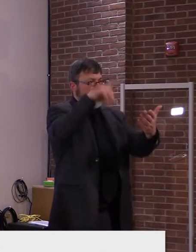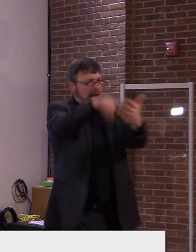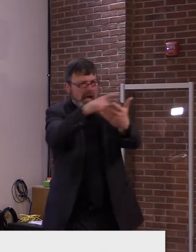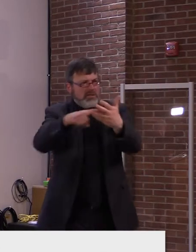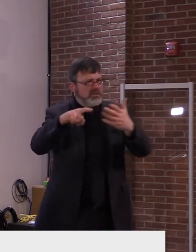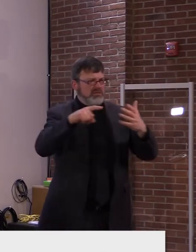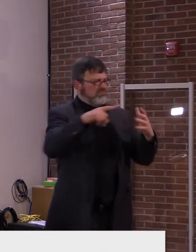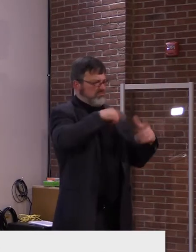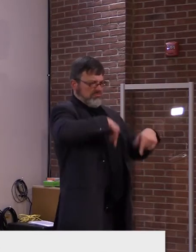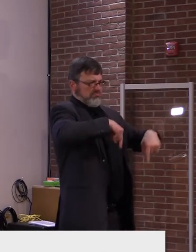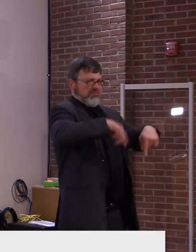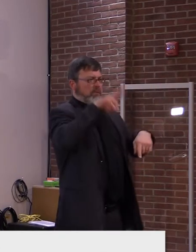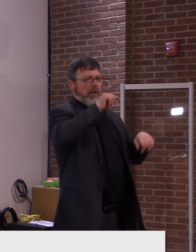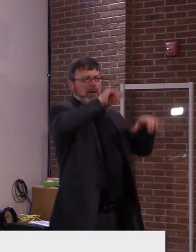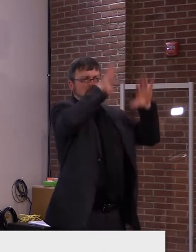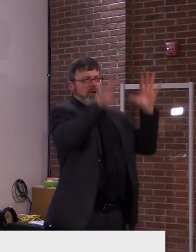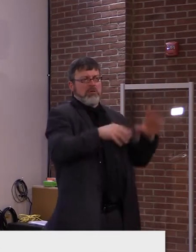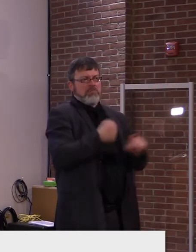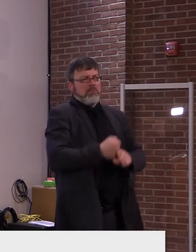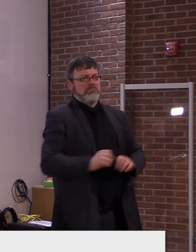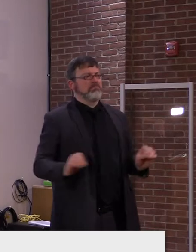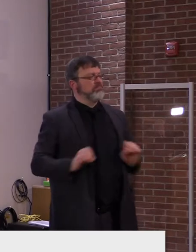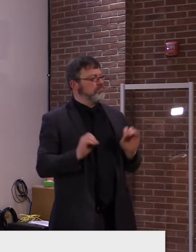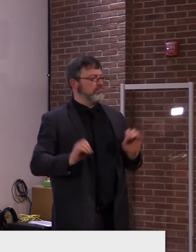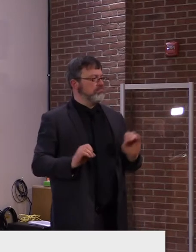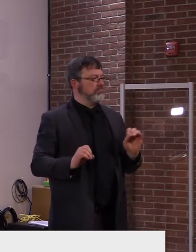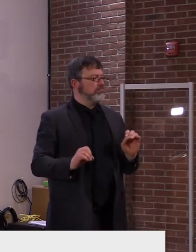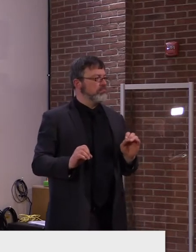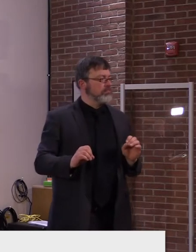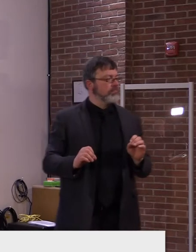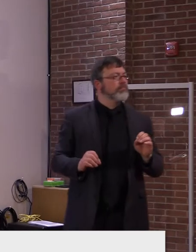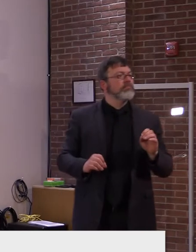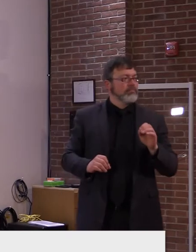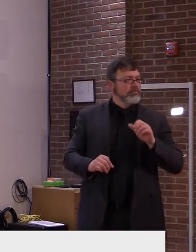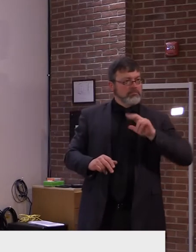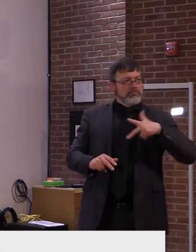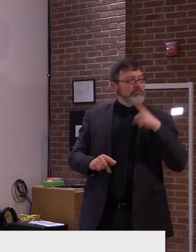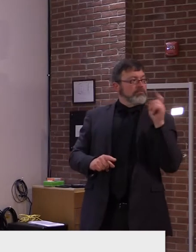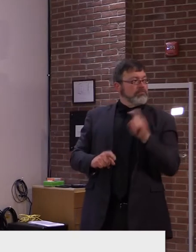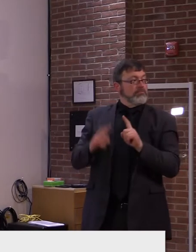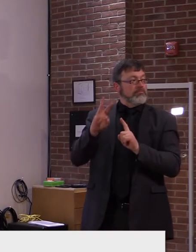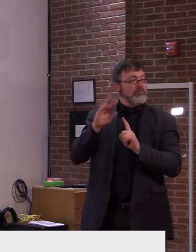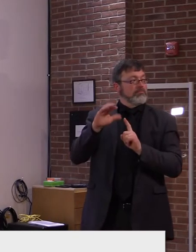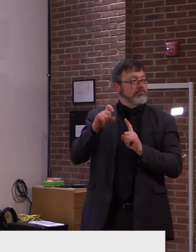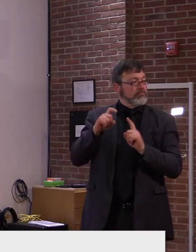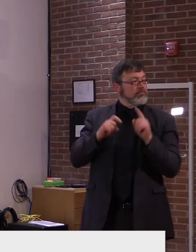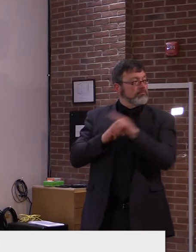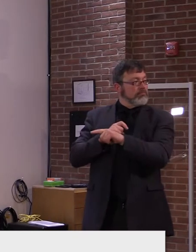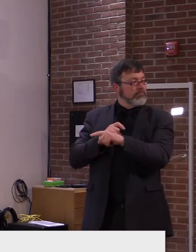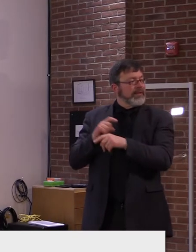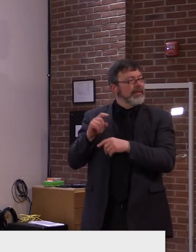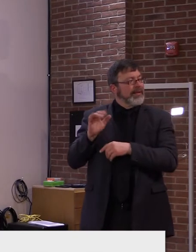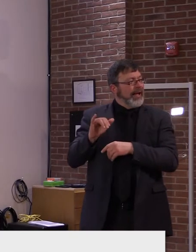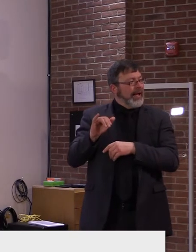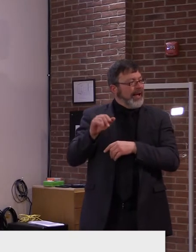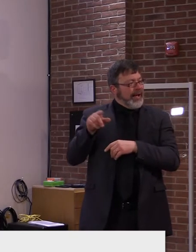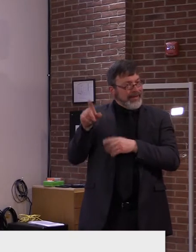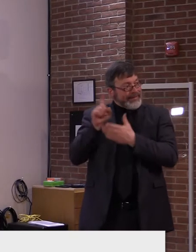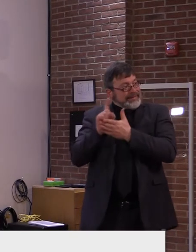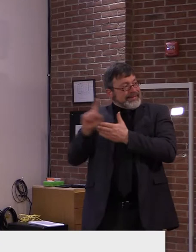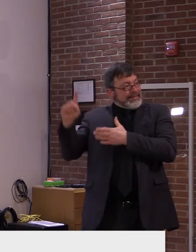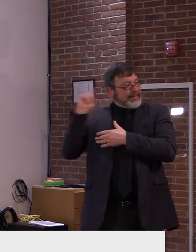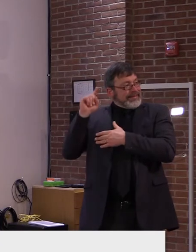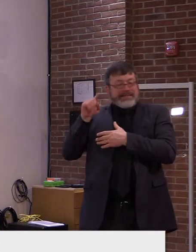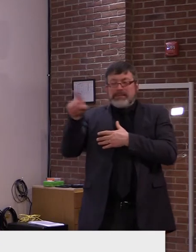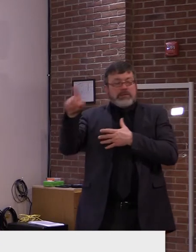question. You know, you were in discussion with the NEA about, you know, vaccine prioritization after the age